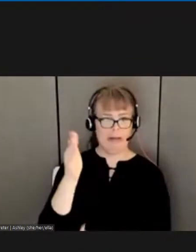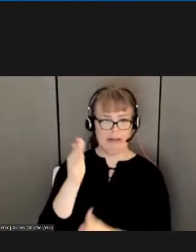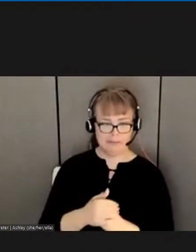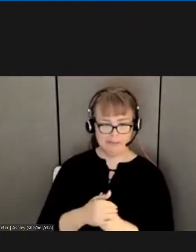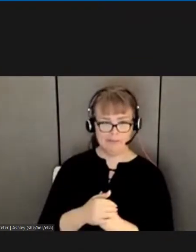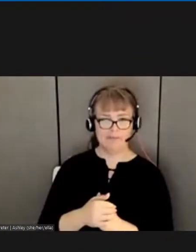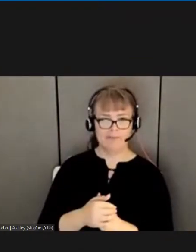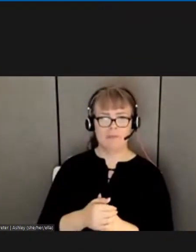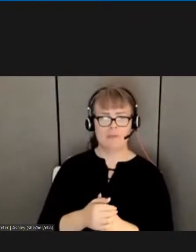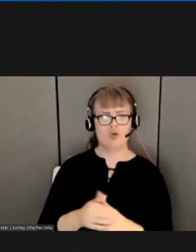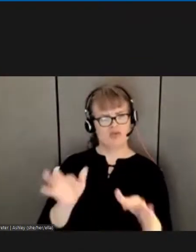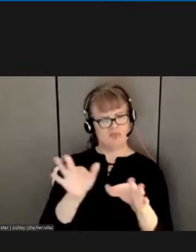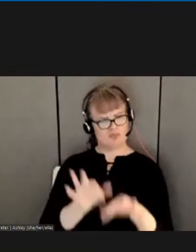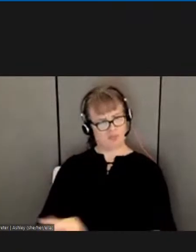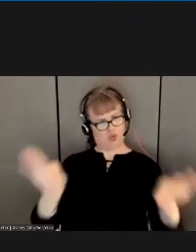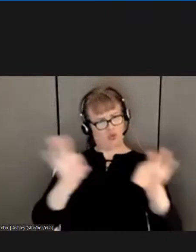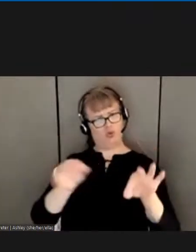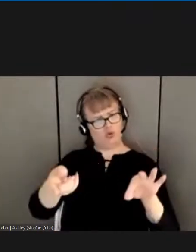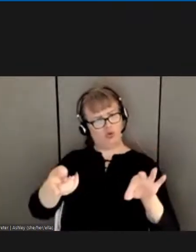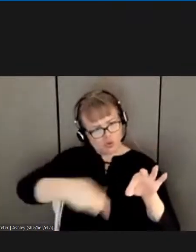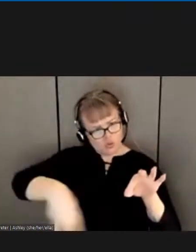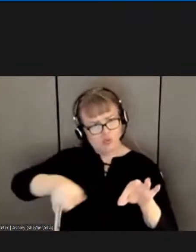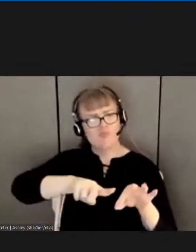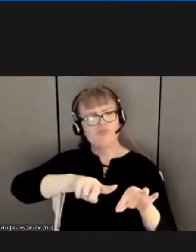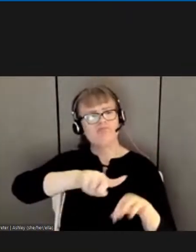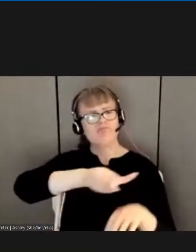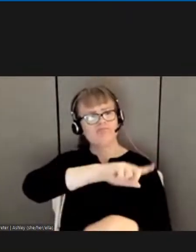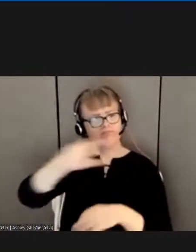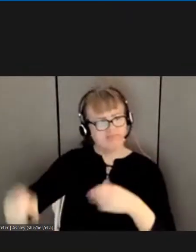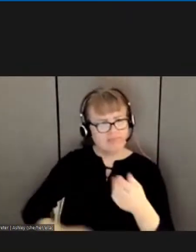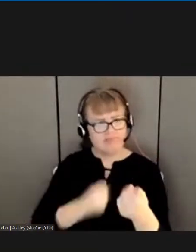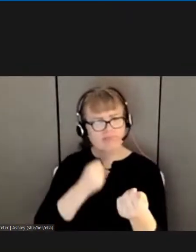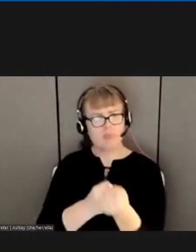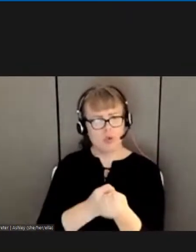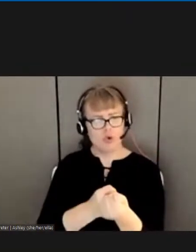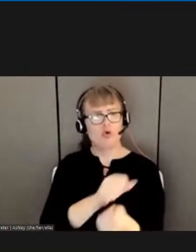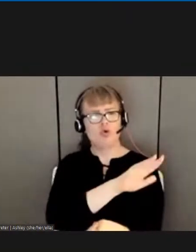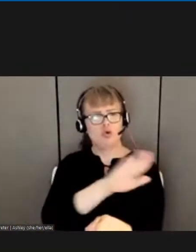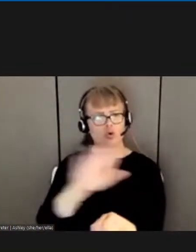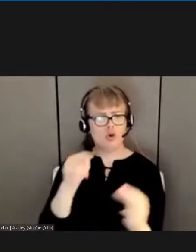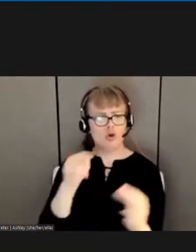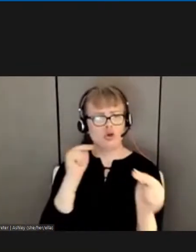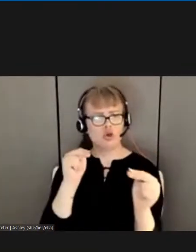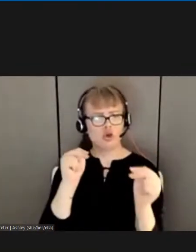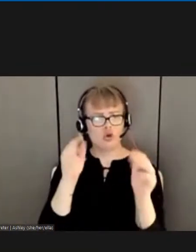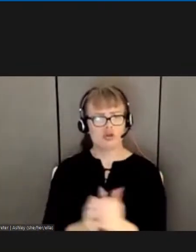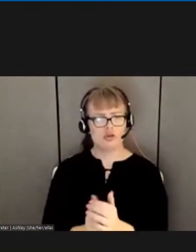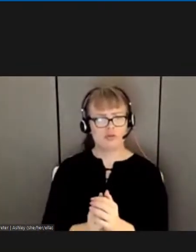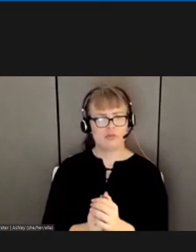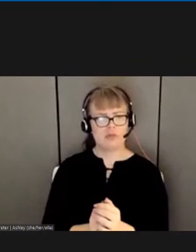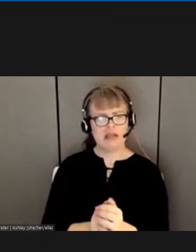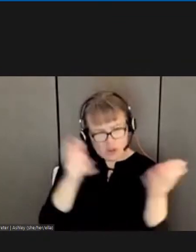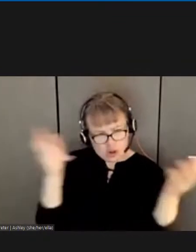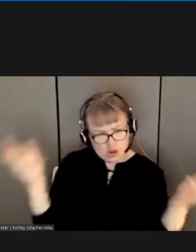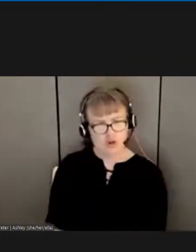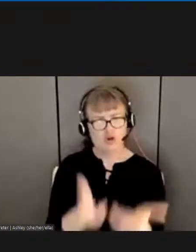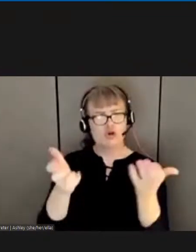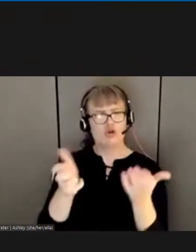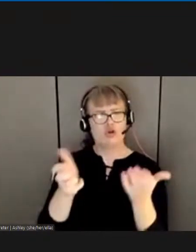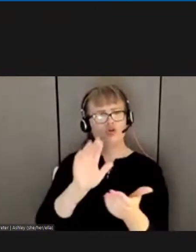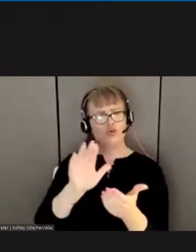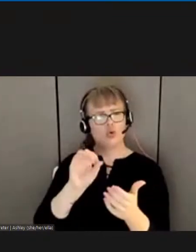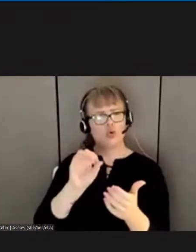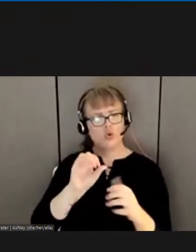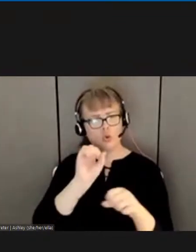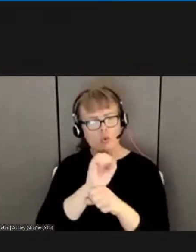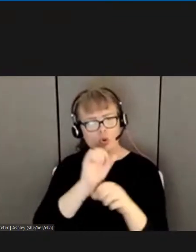get behind your negotiations, negotiators. Encourage your employees to believe in the union. Because I